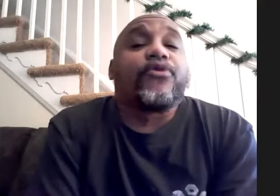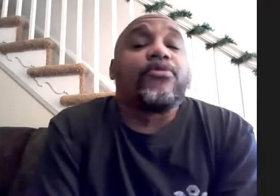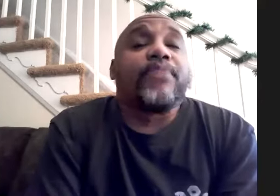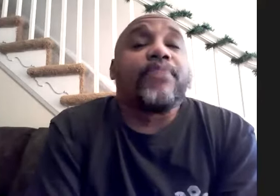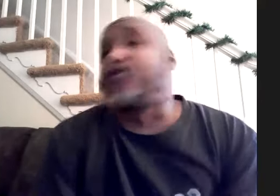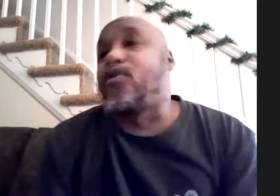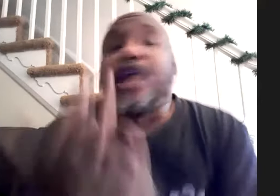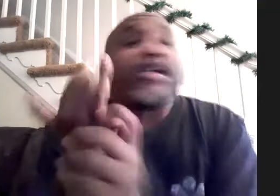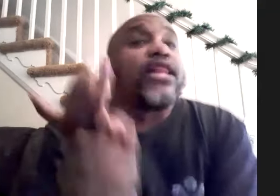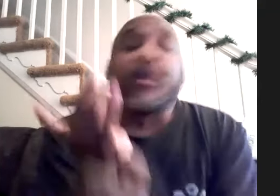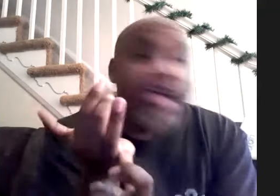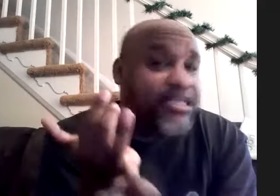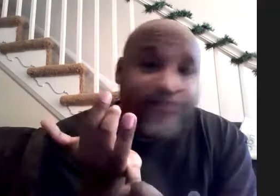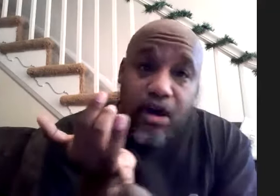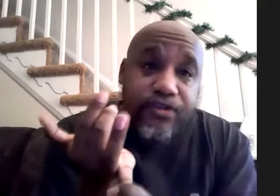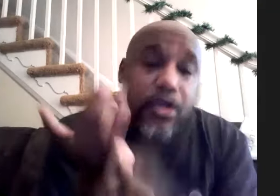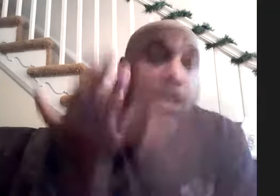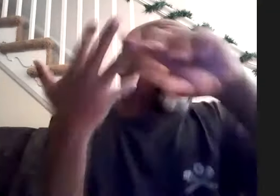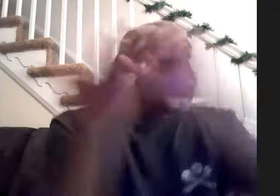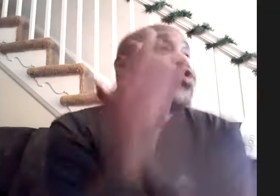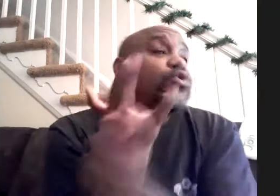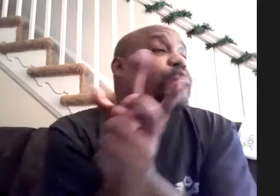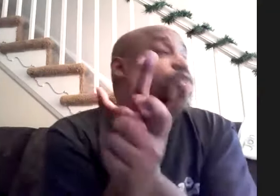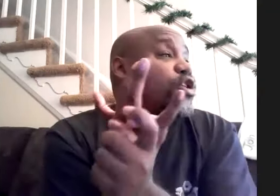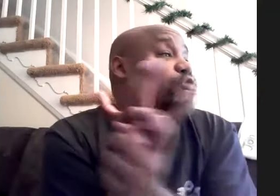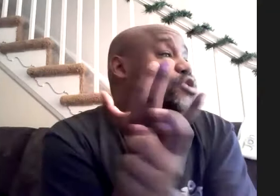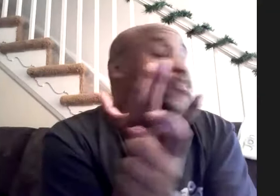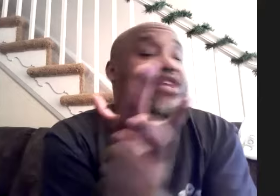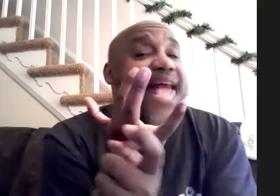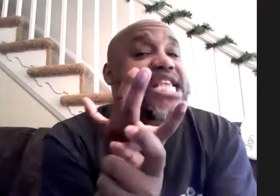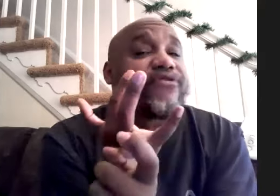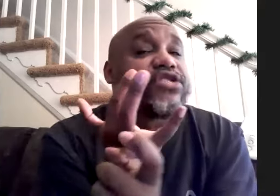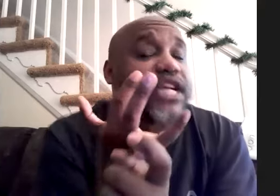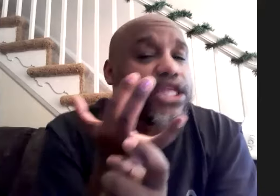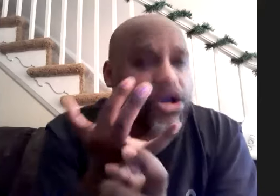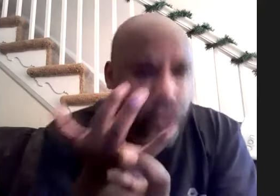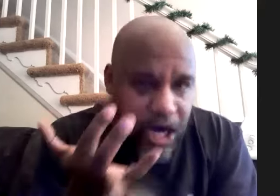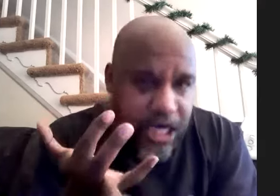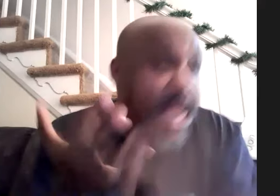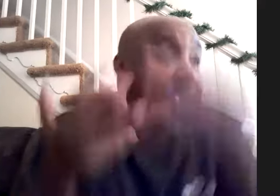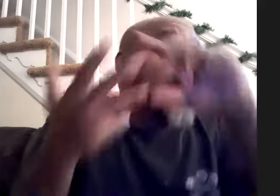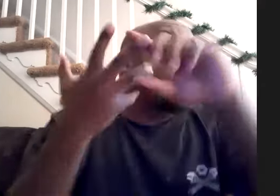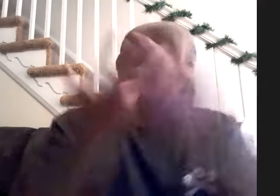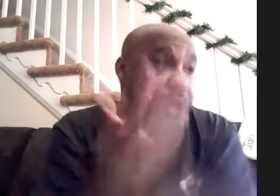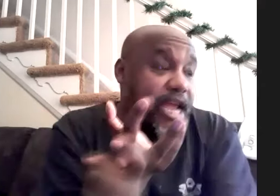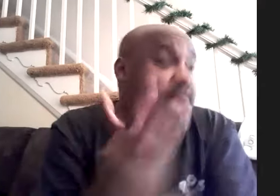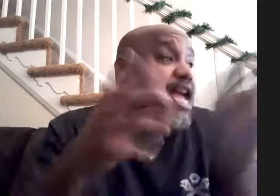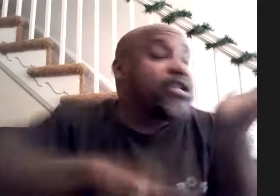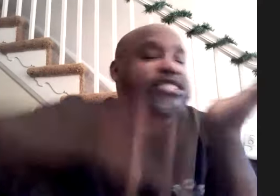for me because for one i love the guys involved two the material was something i had never done in large quantity and three it gave me a chance